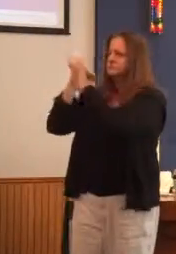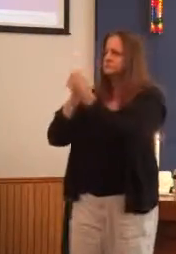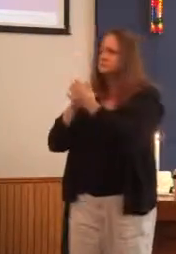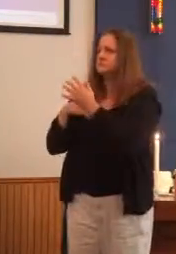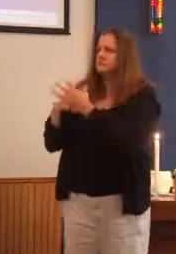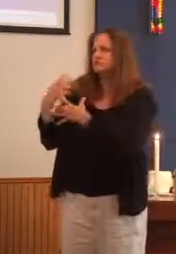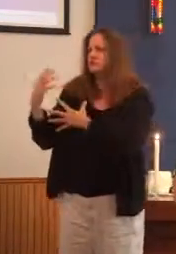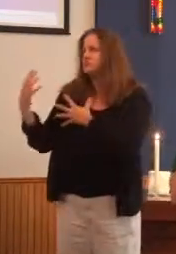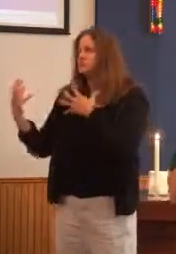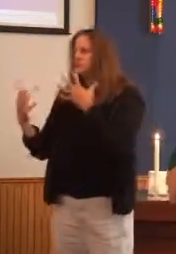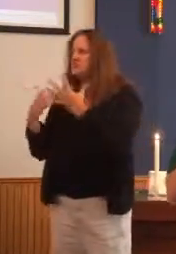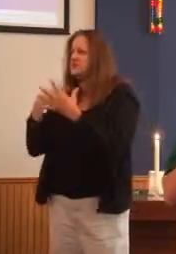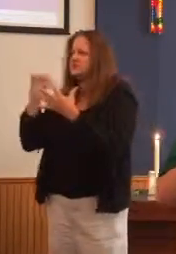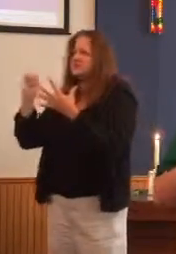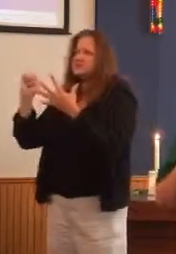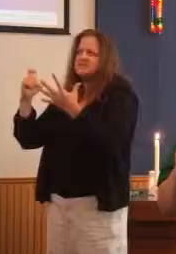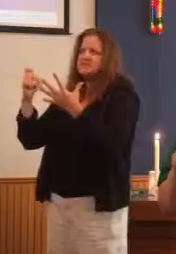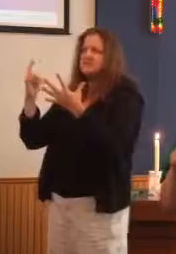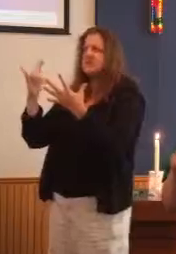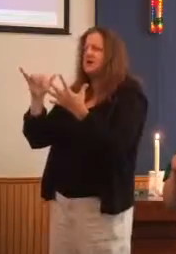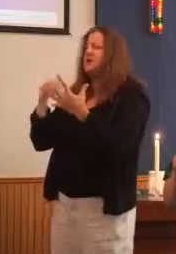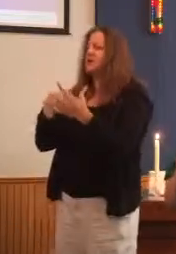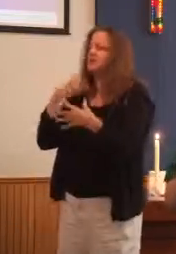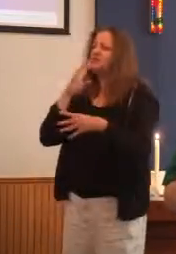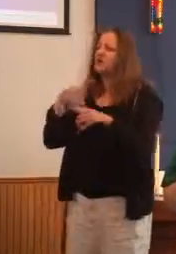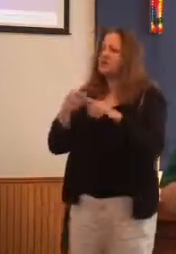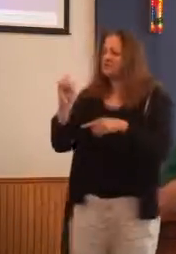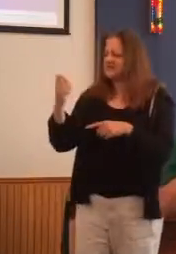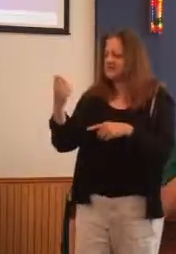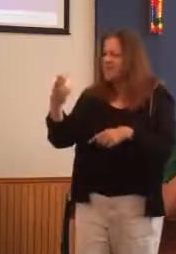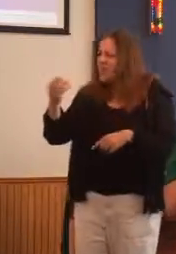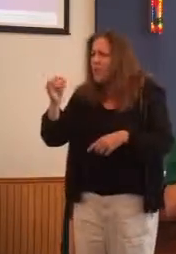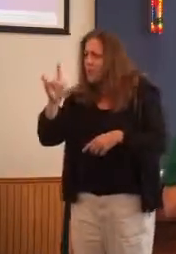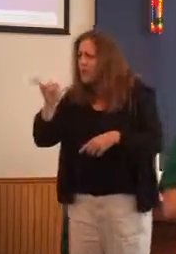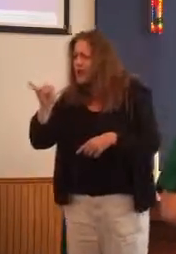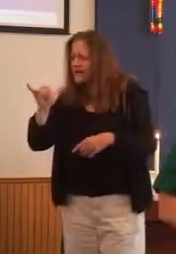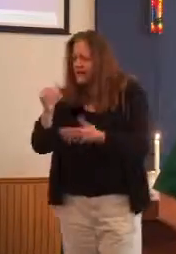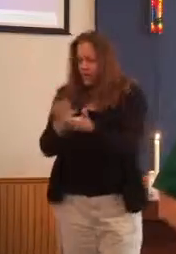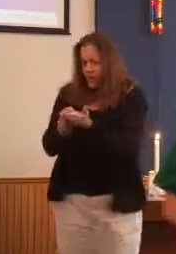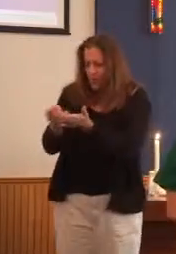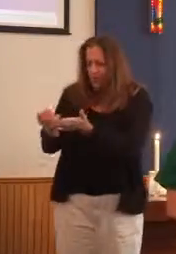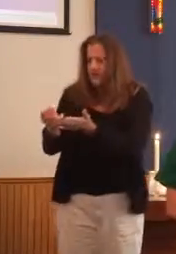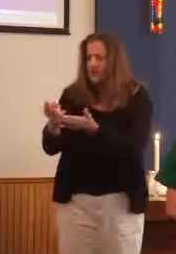And then, we talk about sex as a holy thing that should be reserved for the one we love.